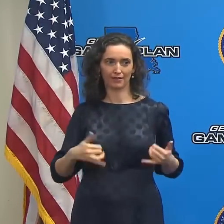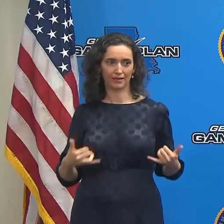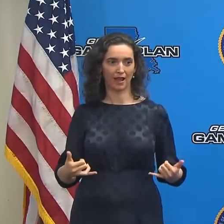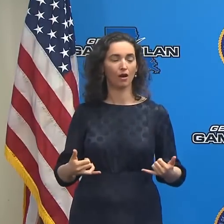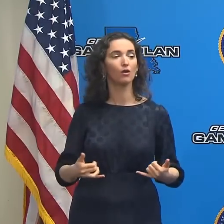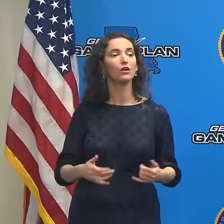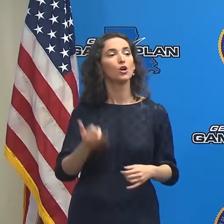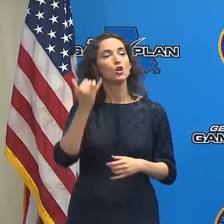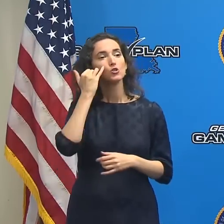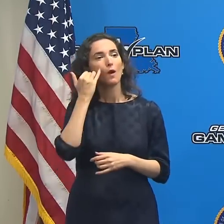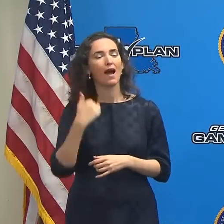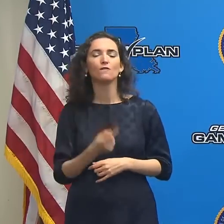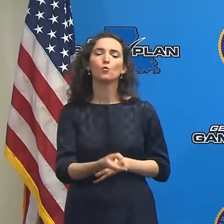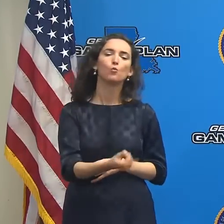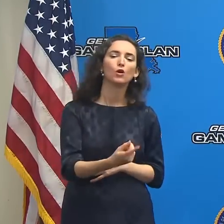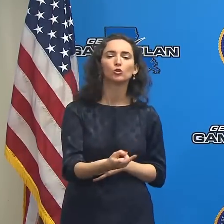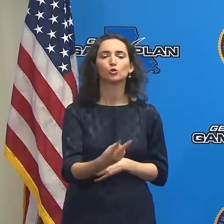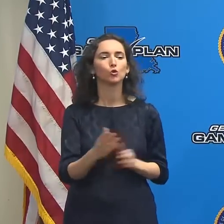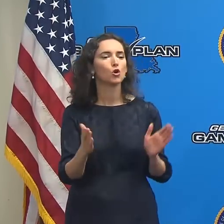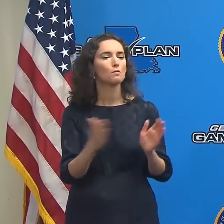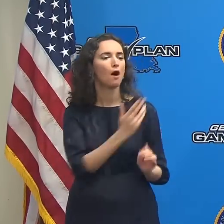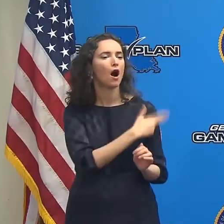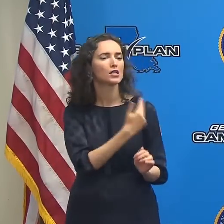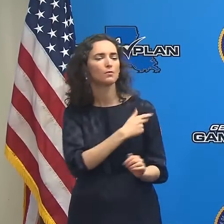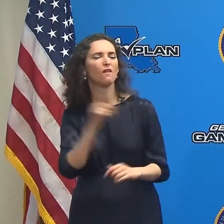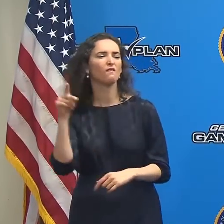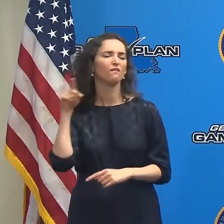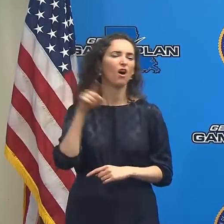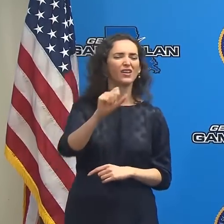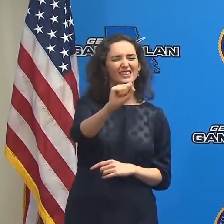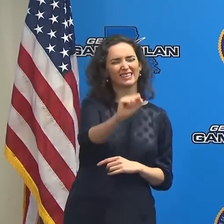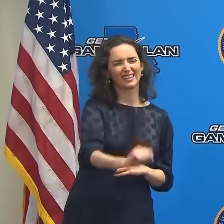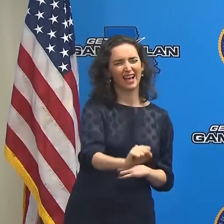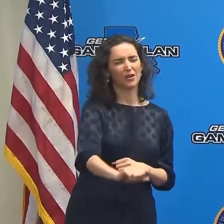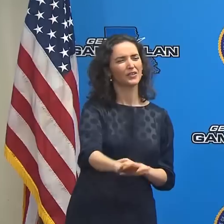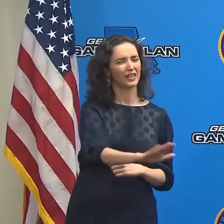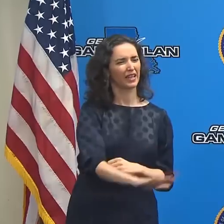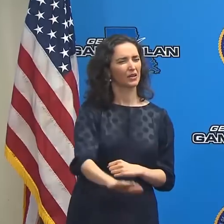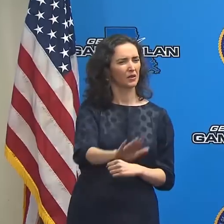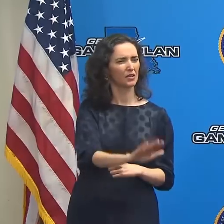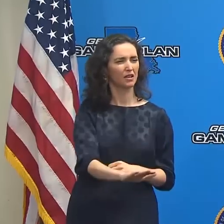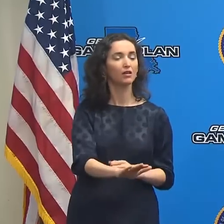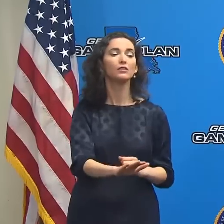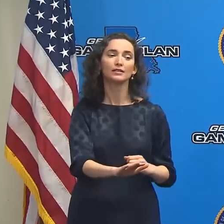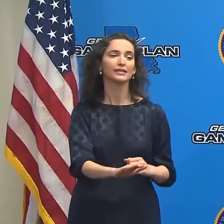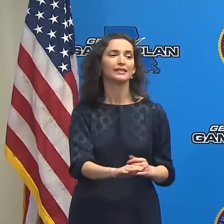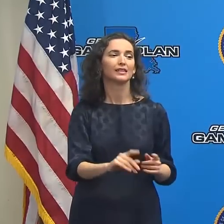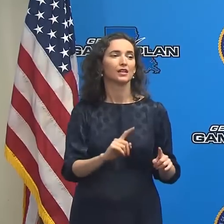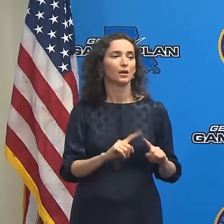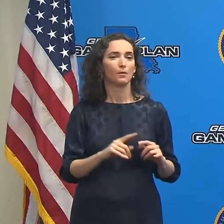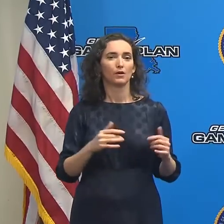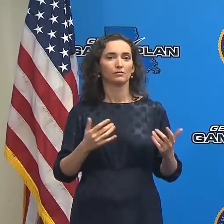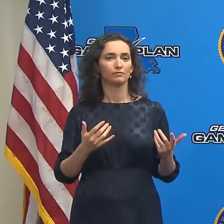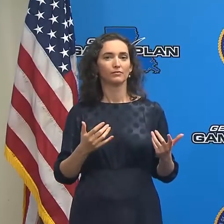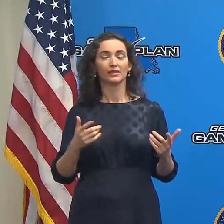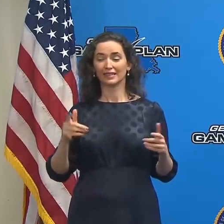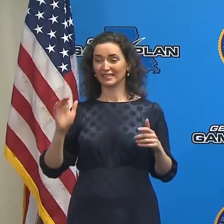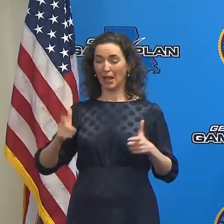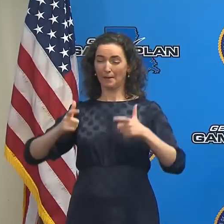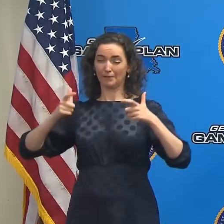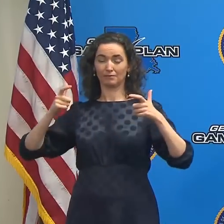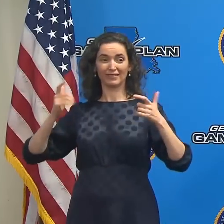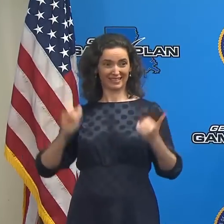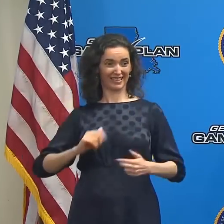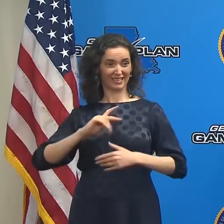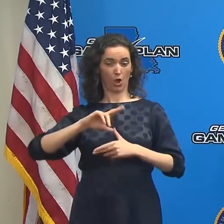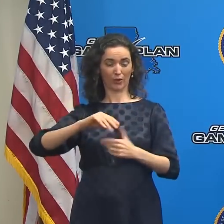one or two small hospitals that are much further south, you know, potentially, but it's not something that we would do for this storm.